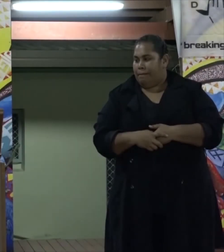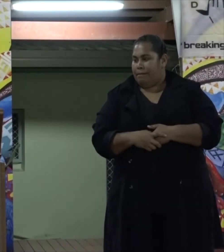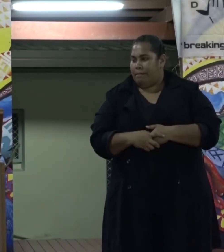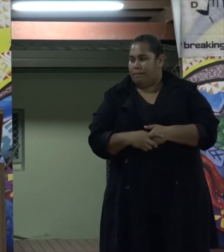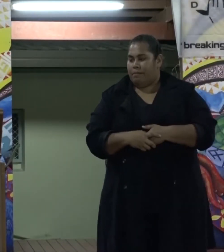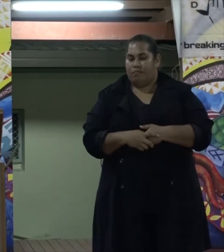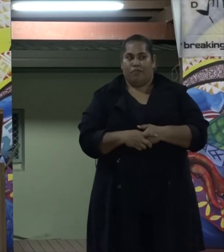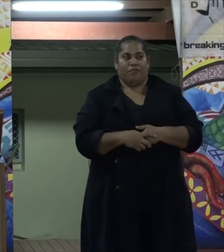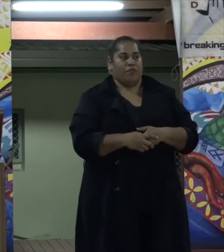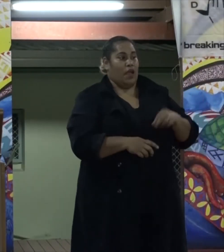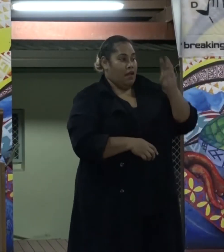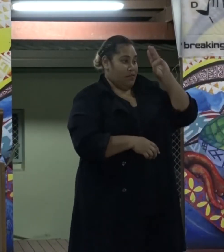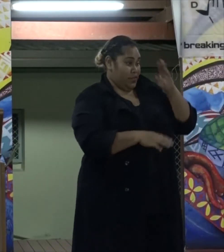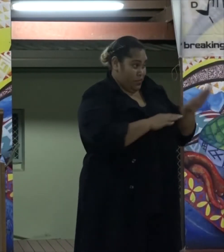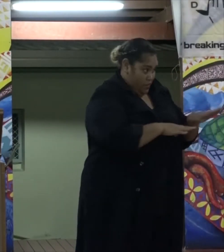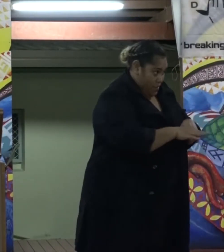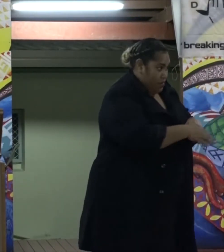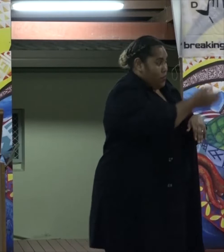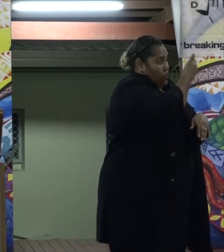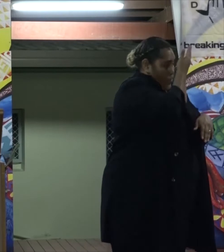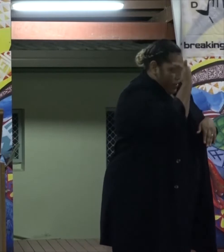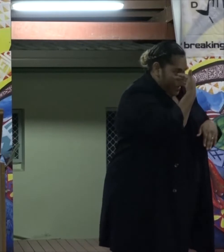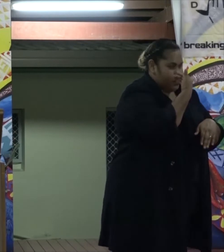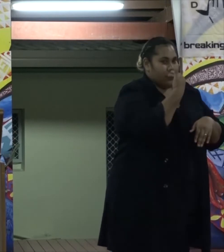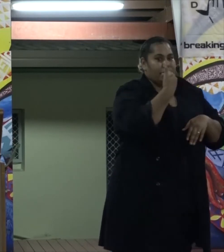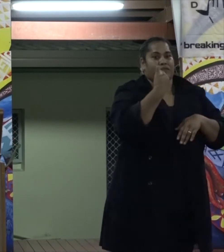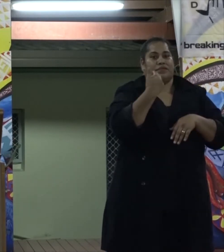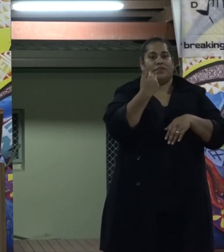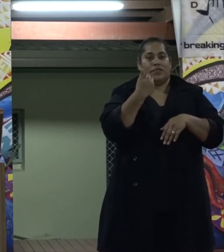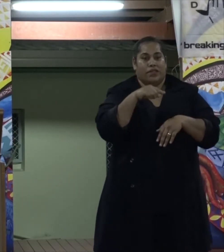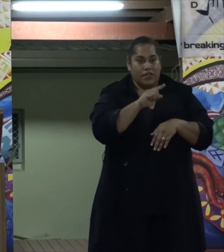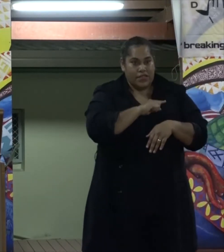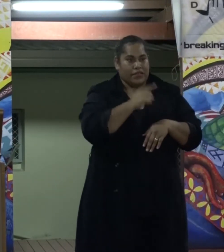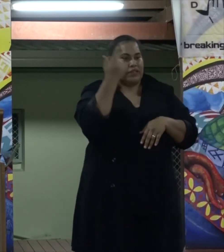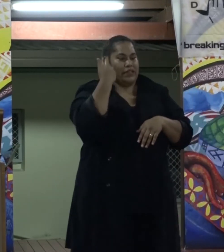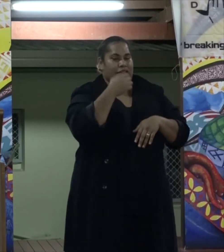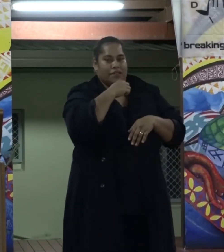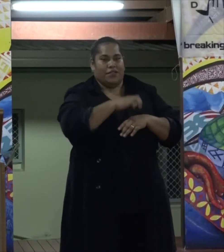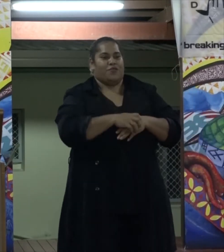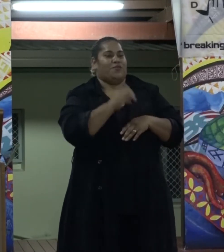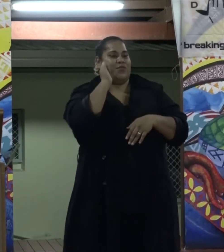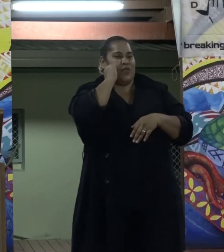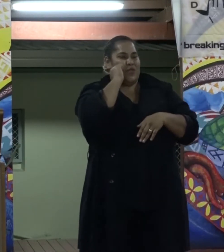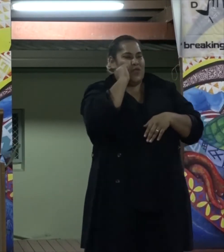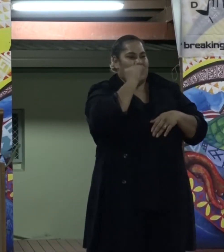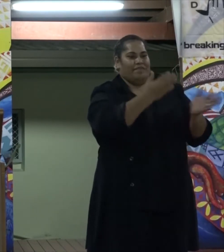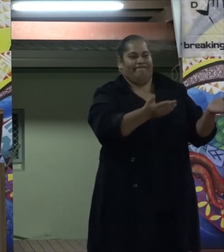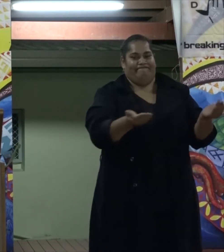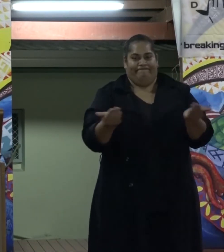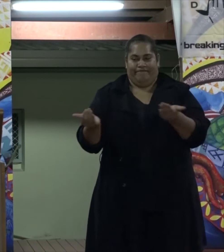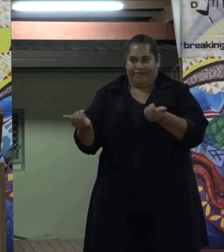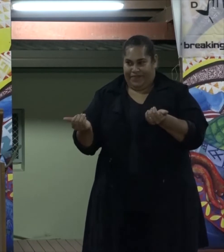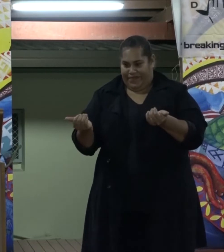Mr. Vesali Serebi, Mr. Rokhi Khan, Mr. Miskas, ladies and gentlemen, a very warm greetings to you all.